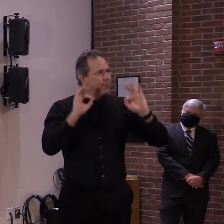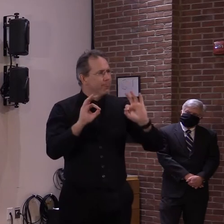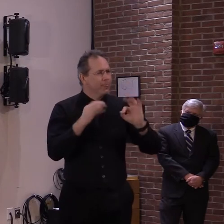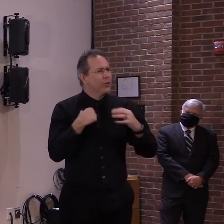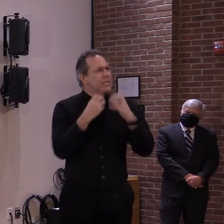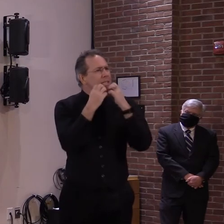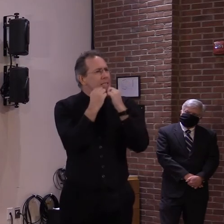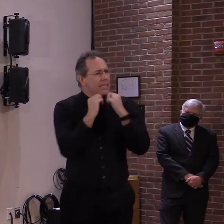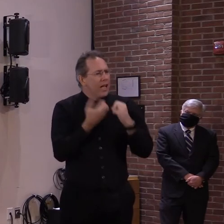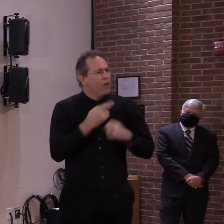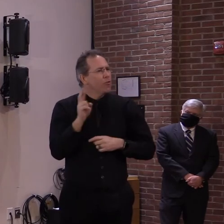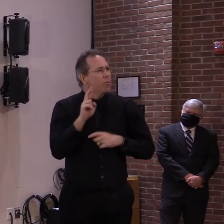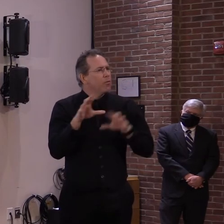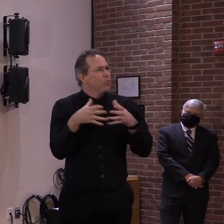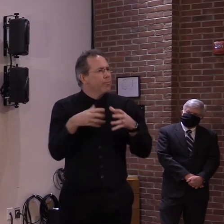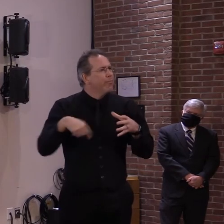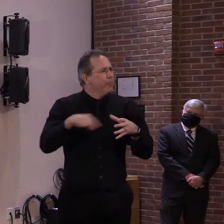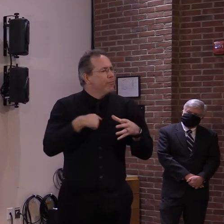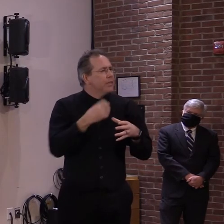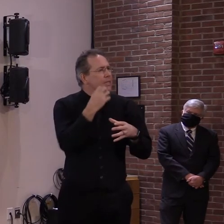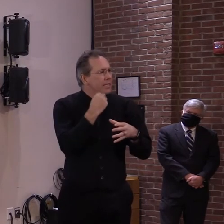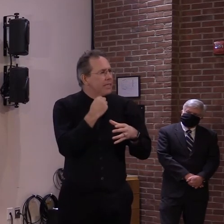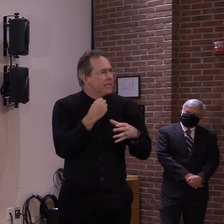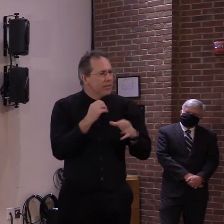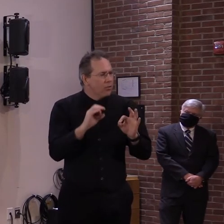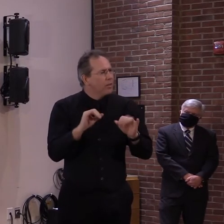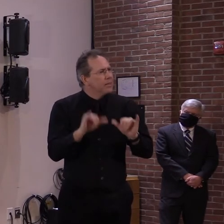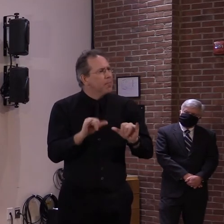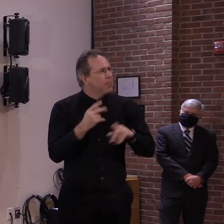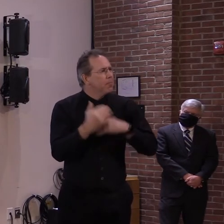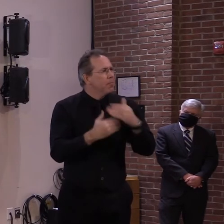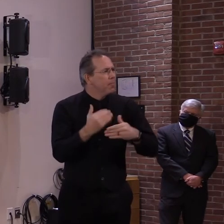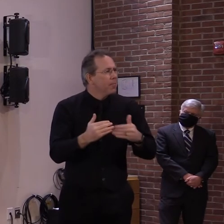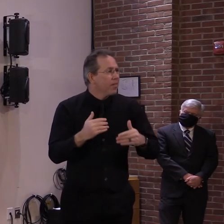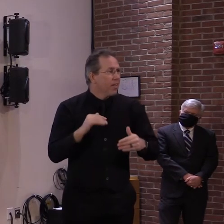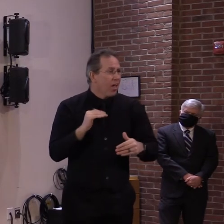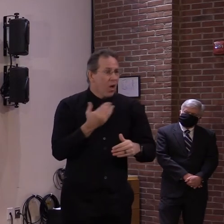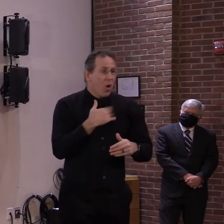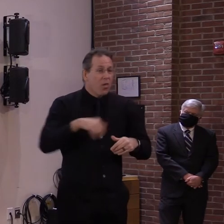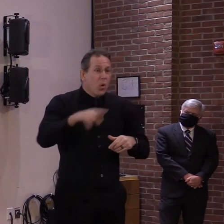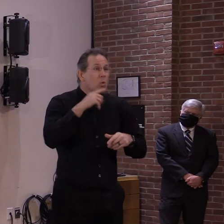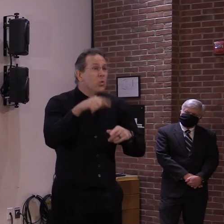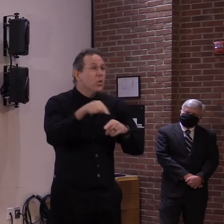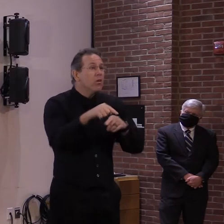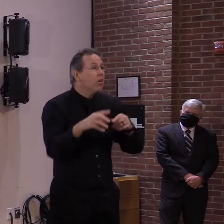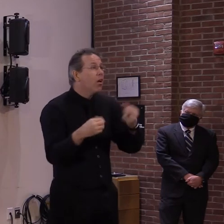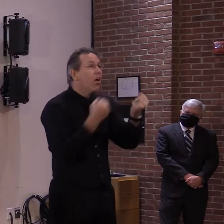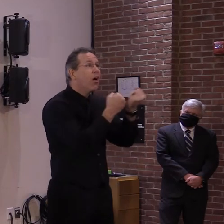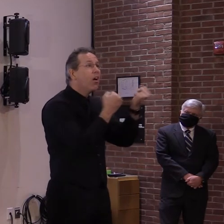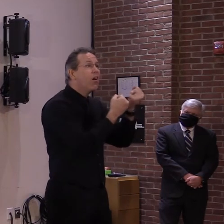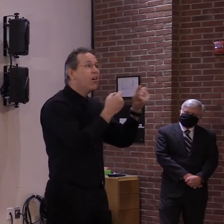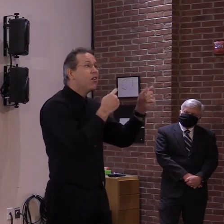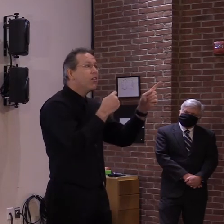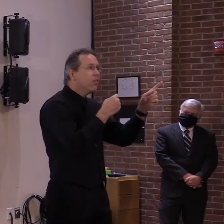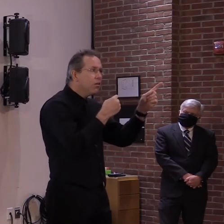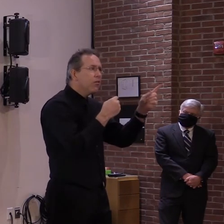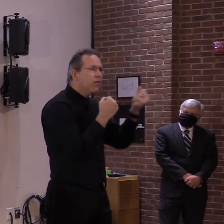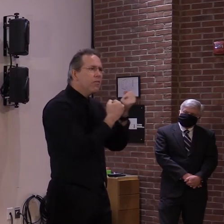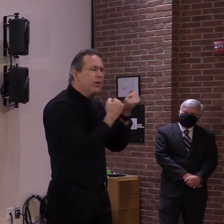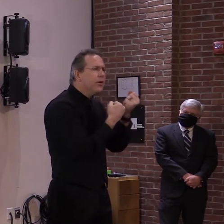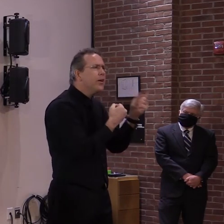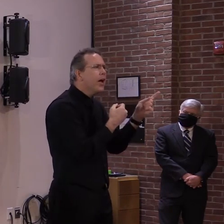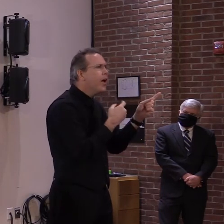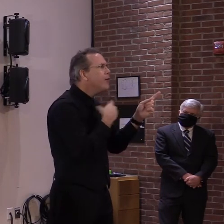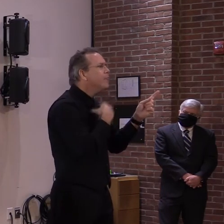of what I perceive as, uh, white supremacy, um, dominating, um, racial inequity and so